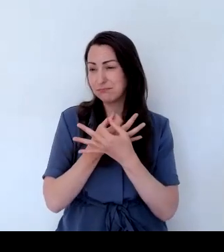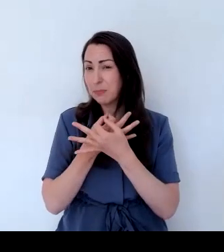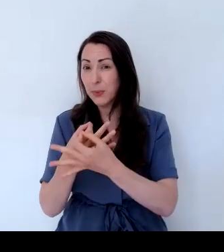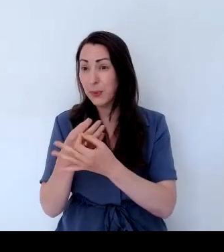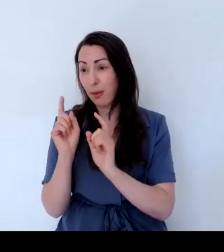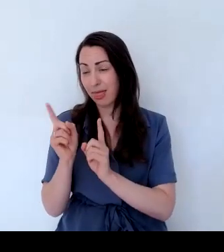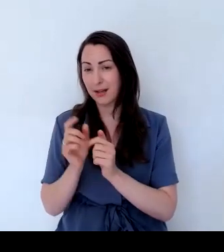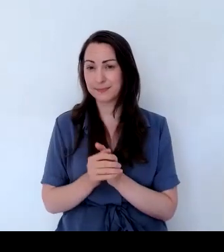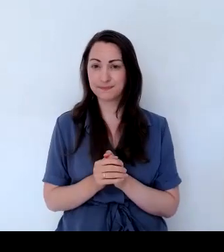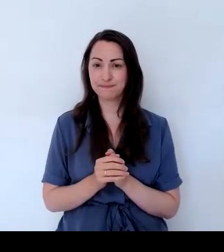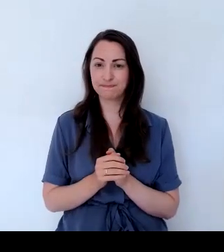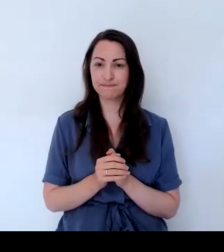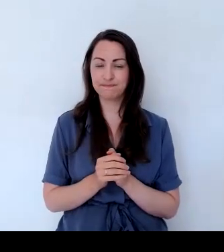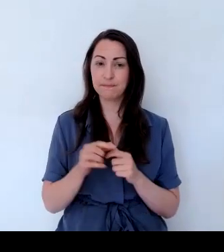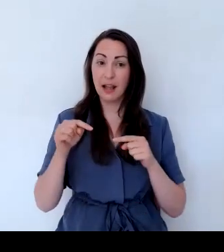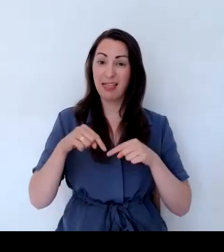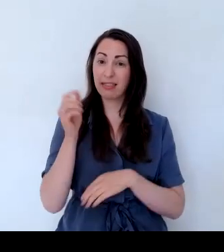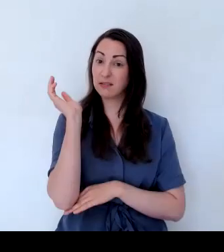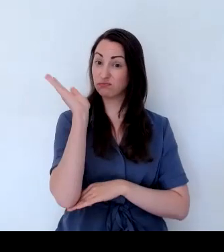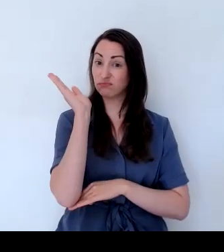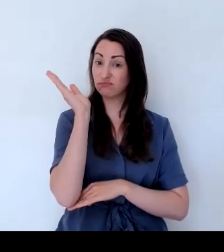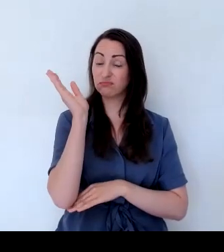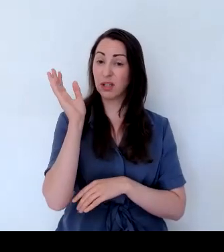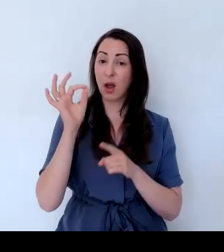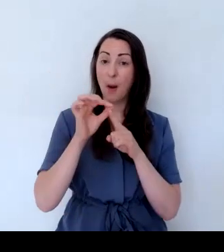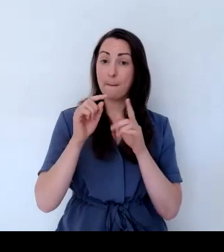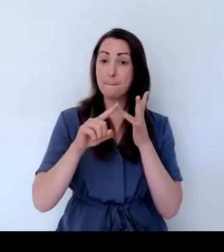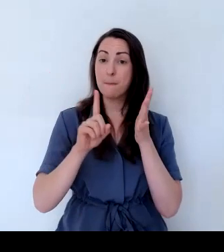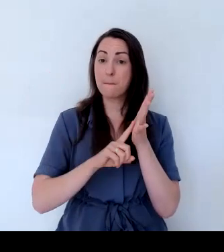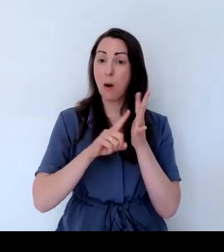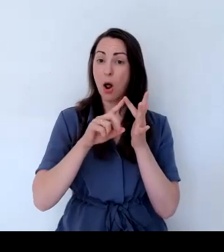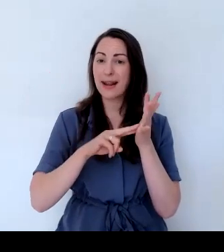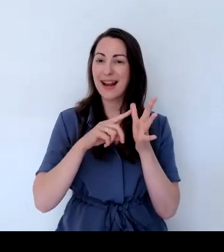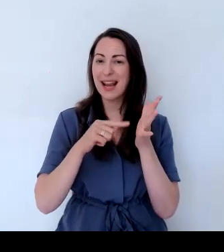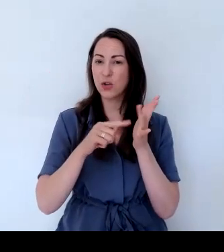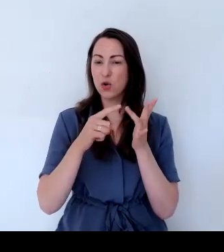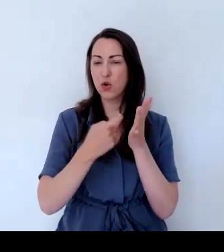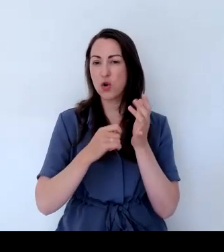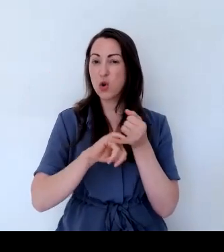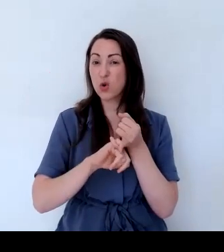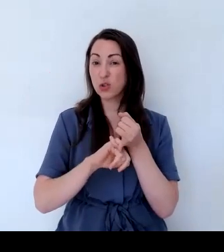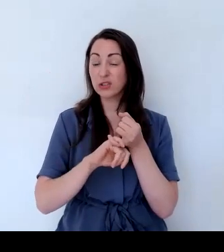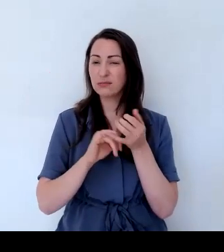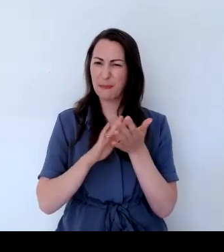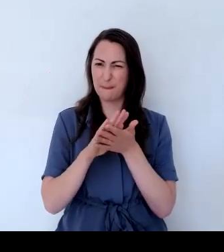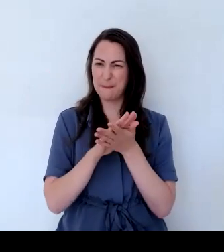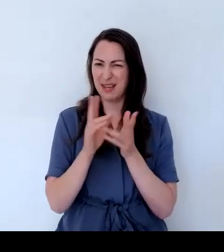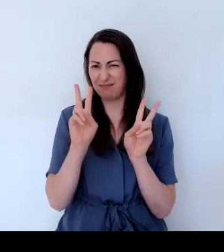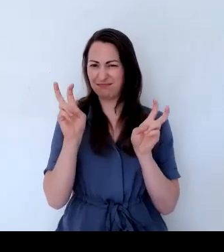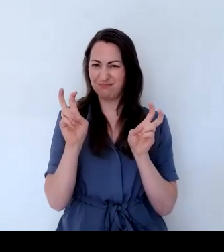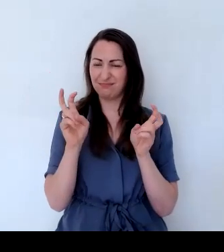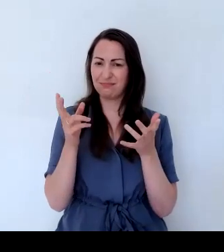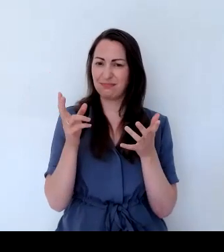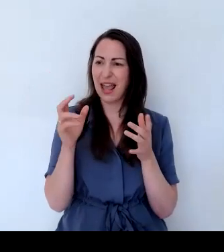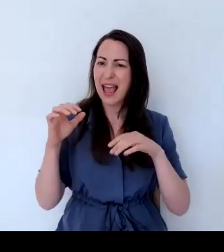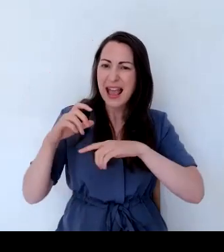I'll be talking about insects, which transfer pollen from one plant